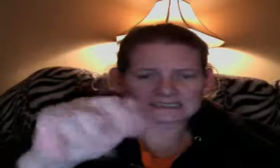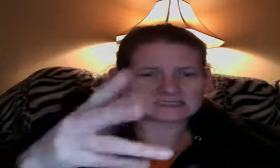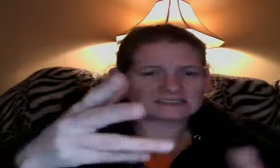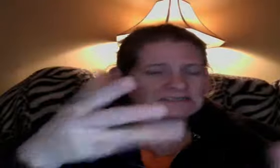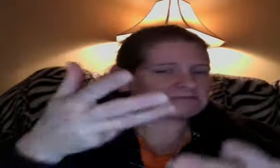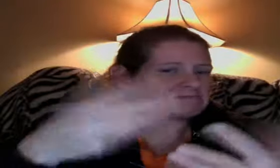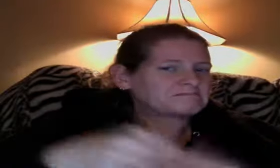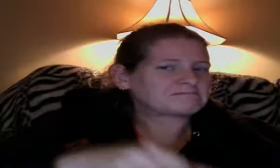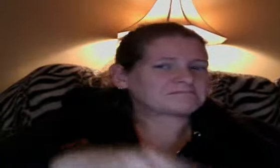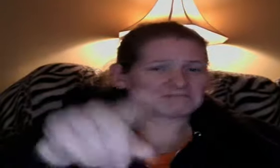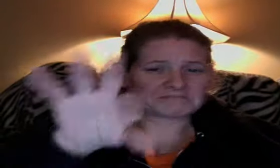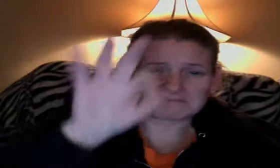Raggy in there.